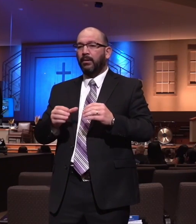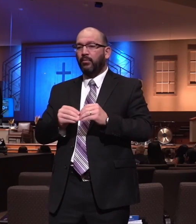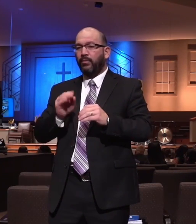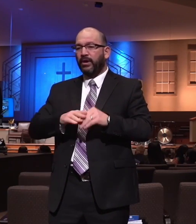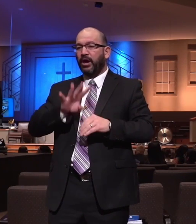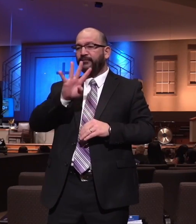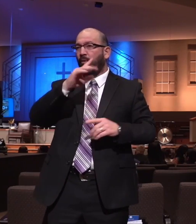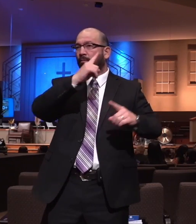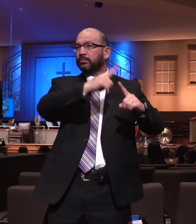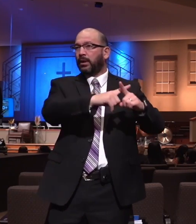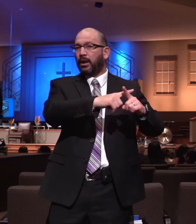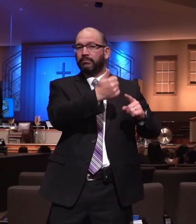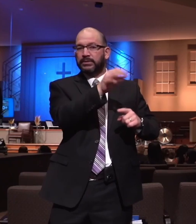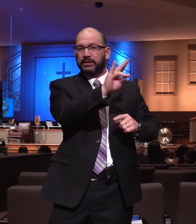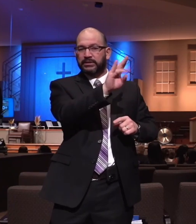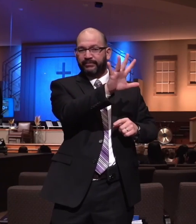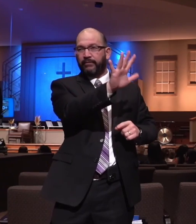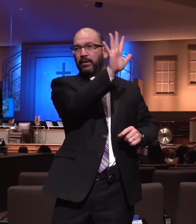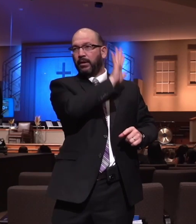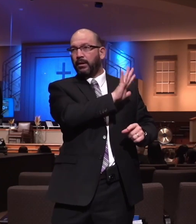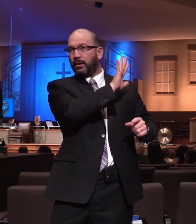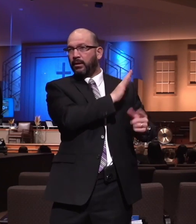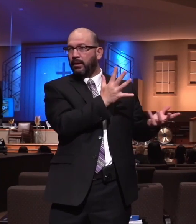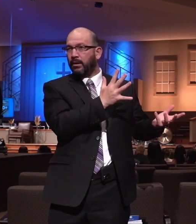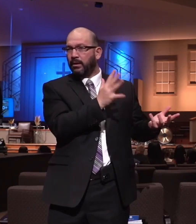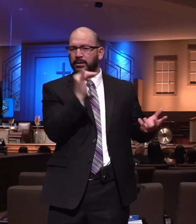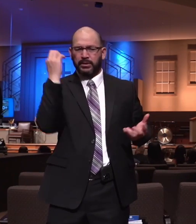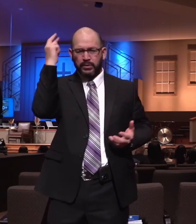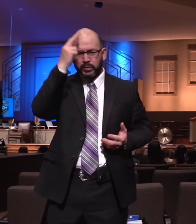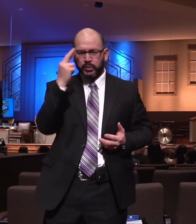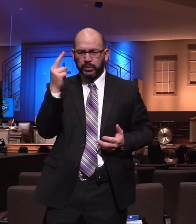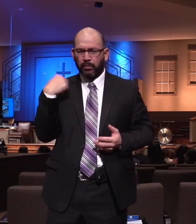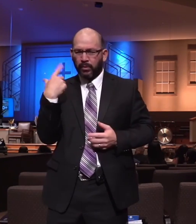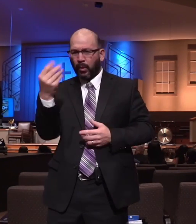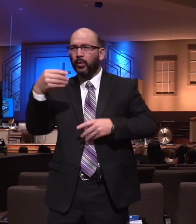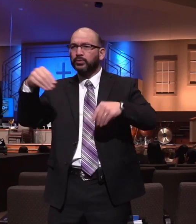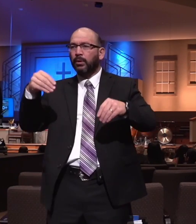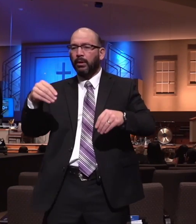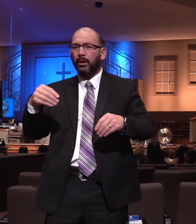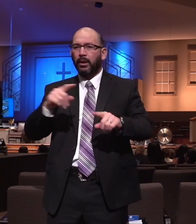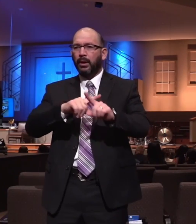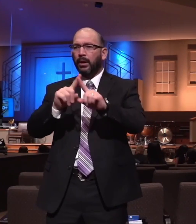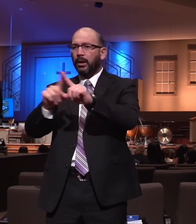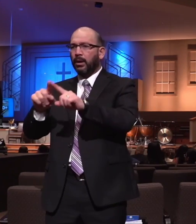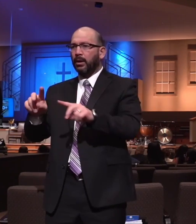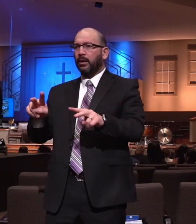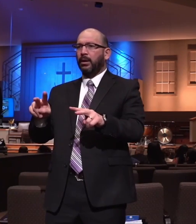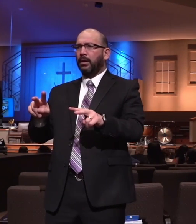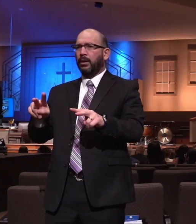Imagine that. That's why shopping confuses me. 33,000 items?